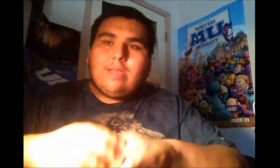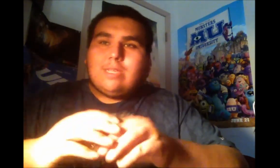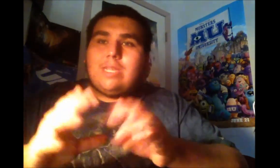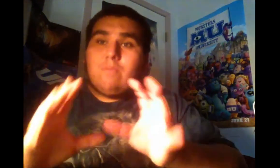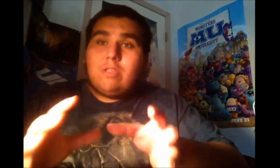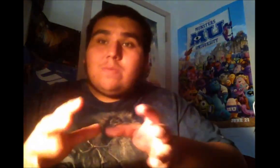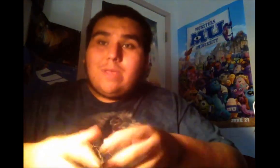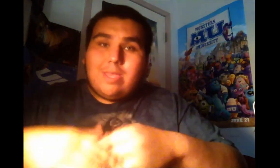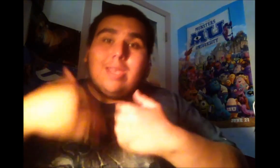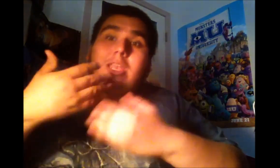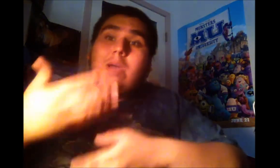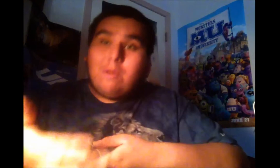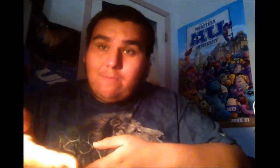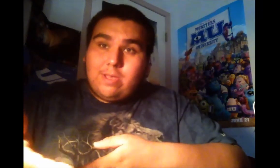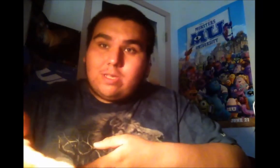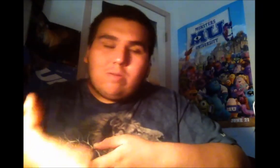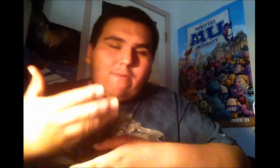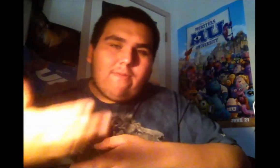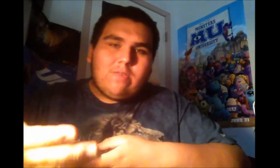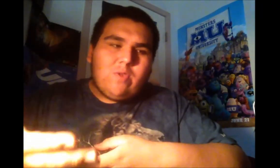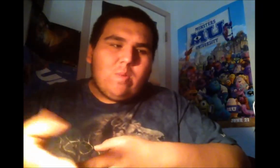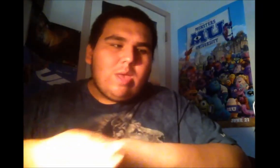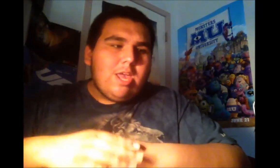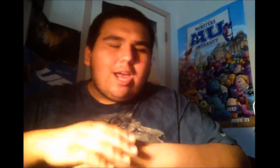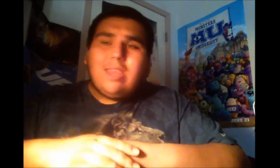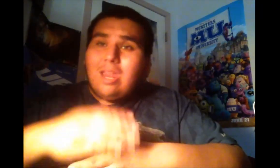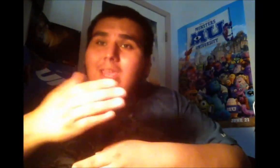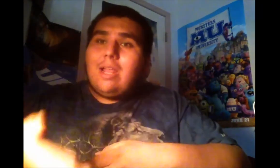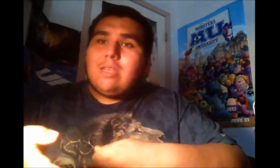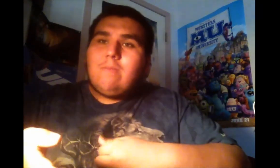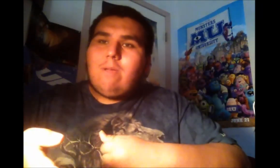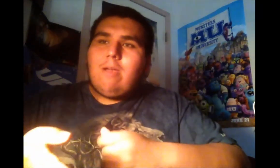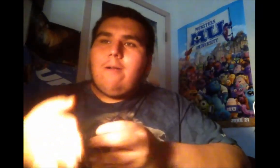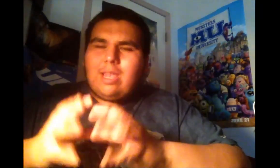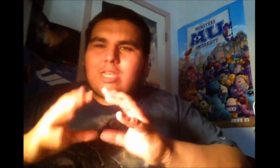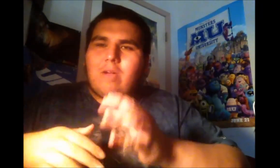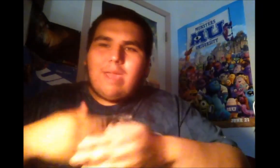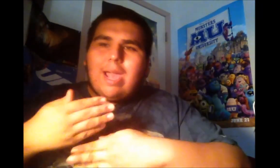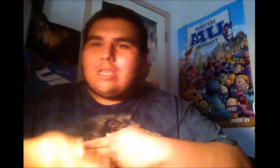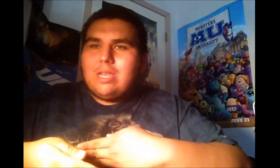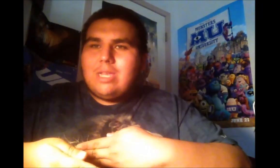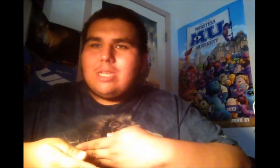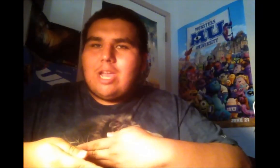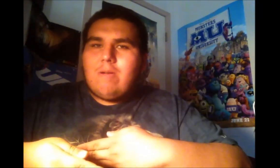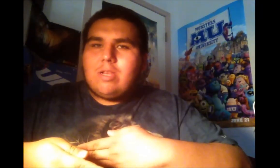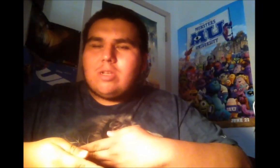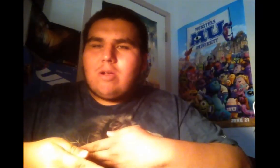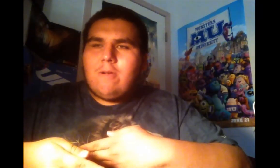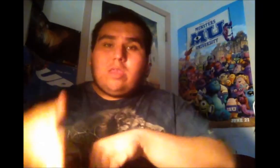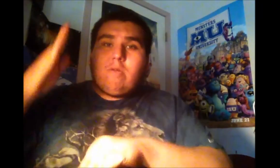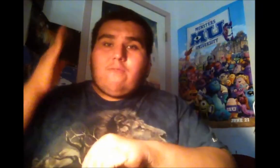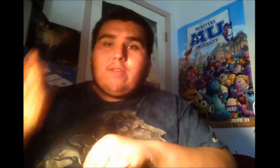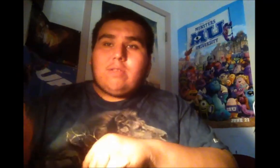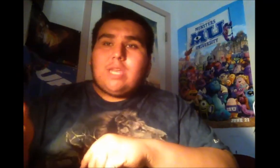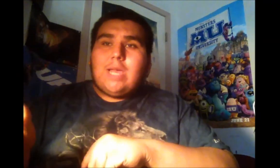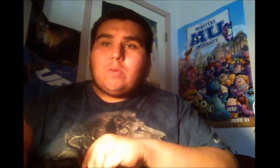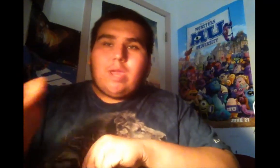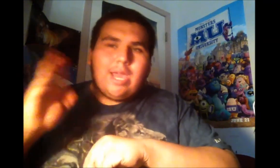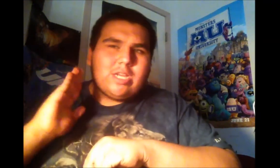since Will Smith did come up with the story for this film, I thought he acted well. I liked how he acted his character. There were a few times where he actually